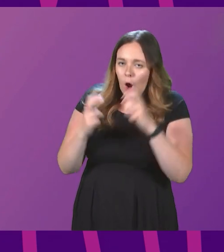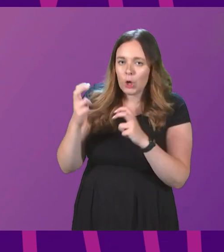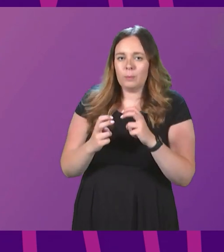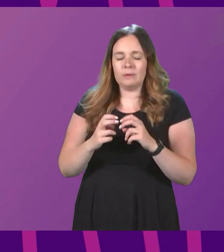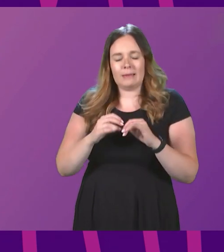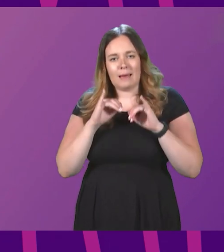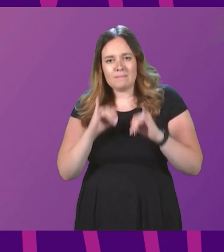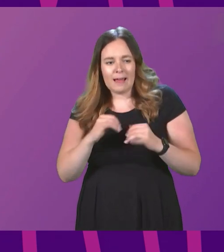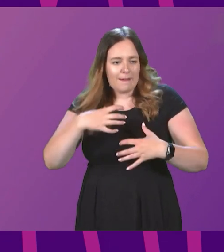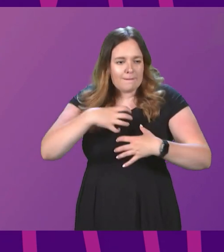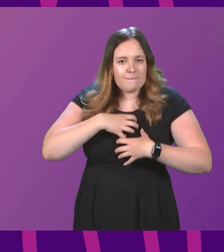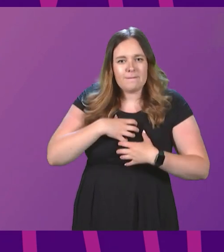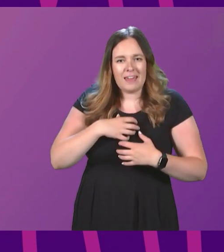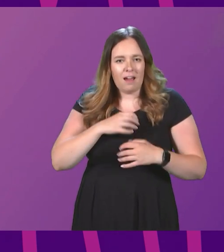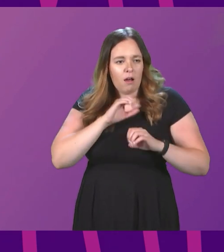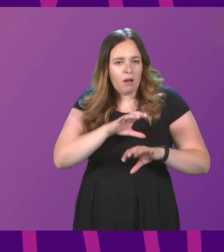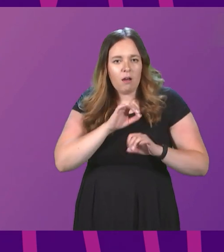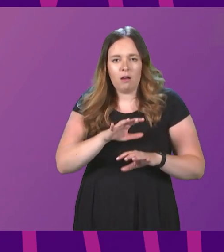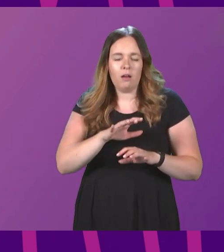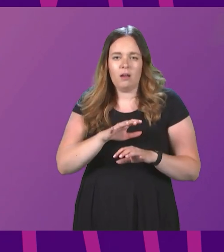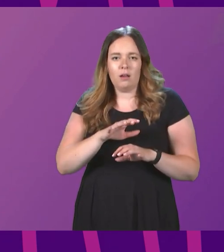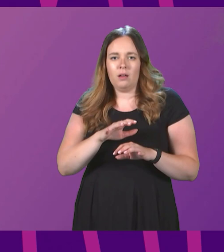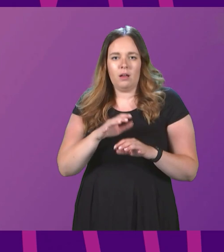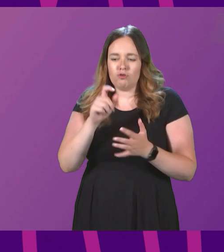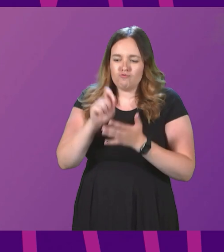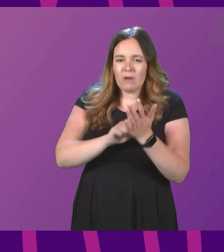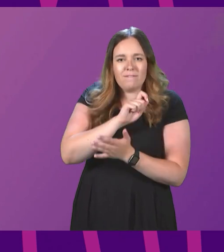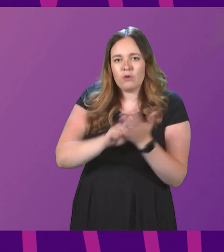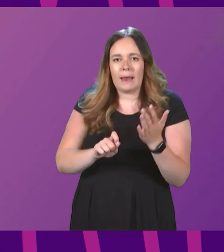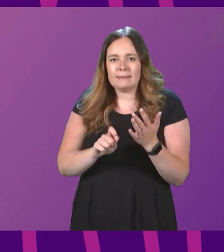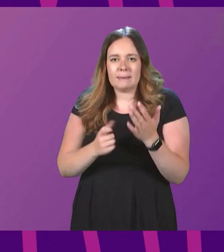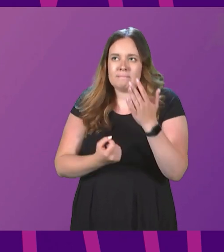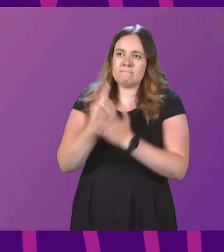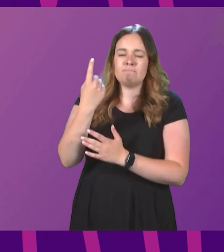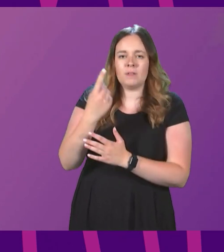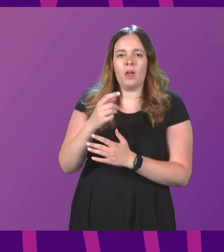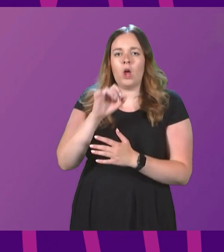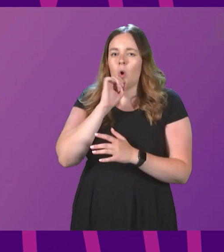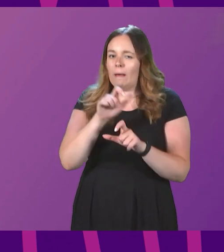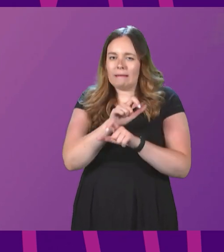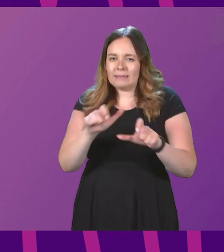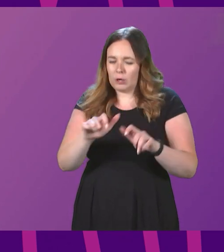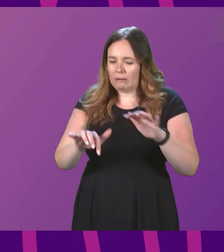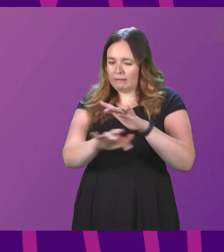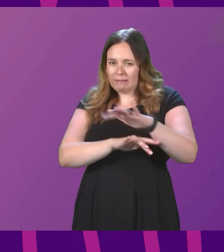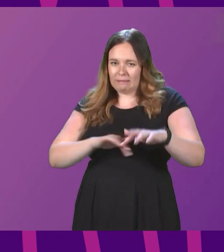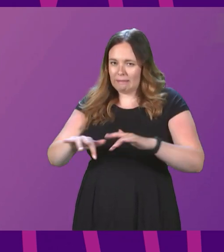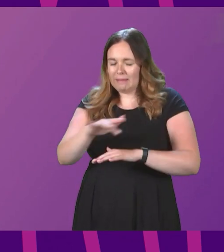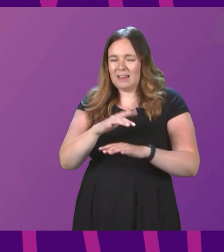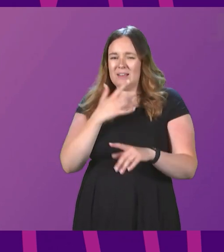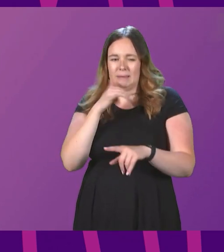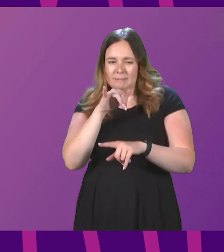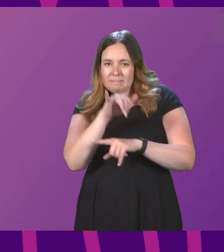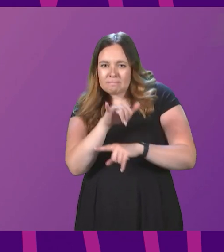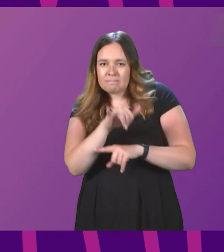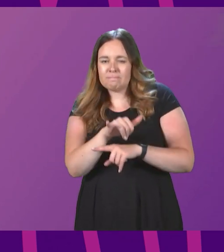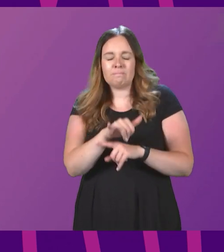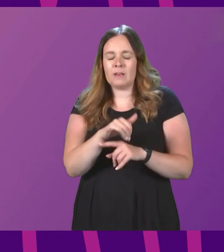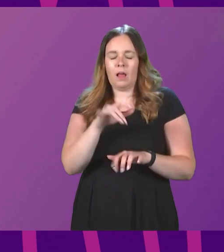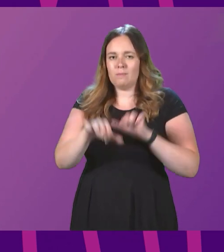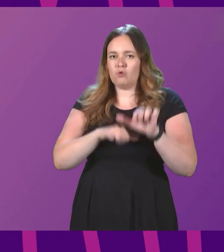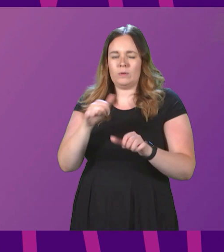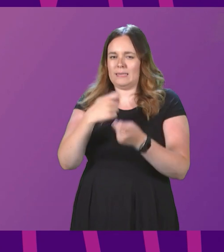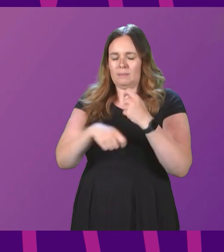faith fear mongering about so-called wildcat referendums will continue to muddy the water, cast up doubt and taint the